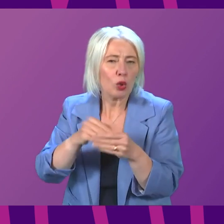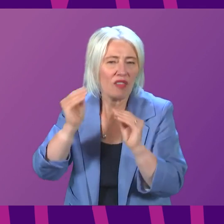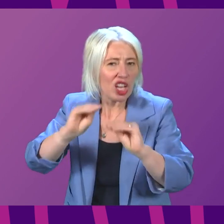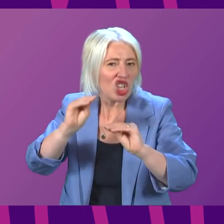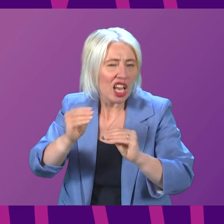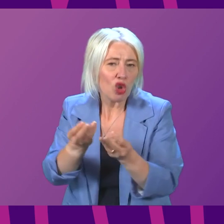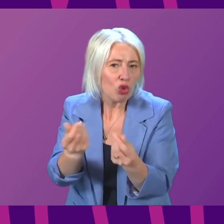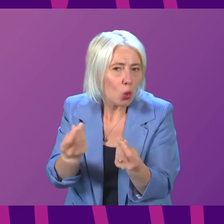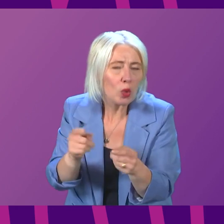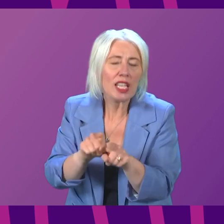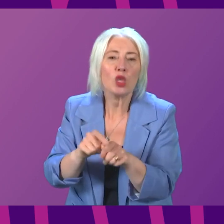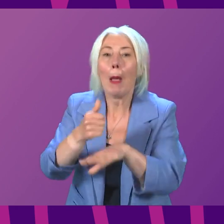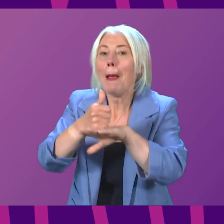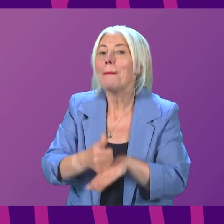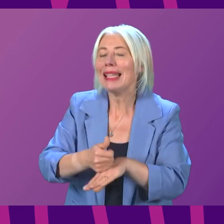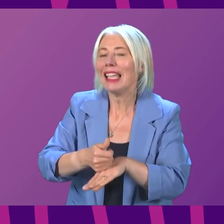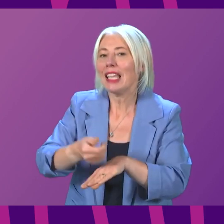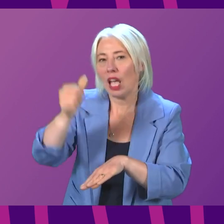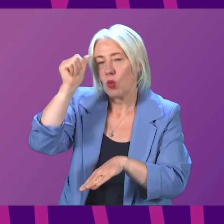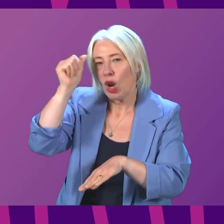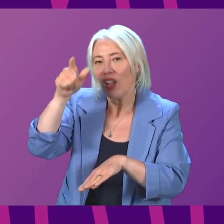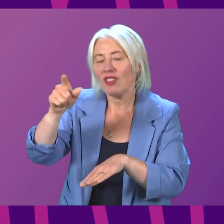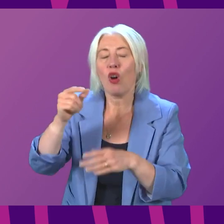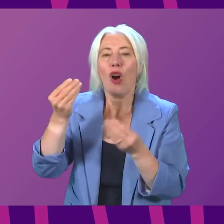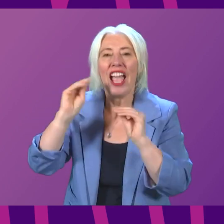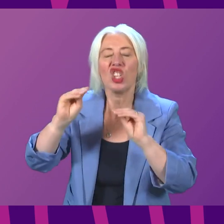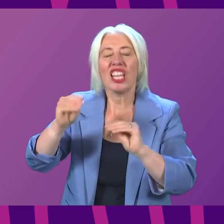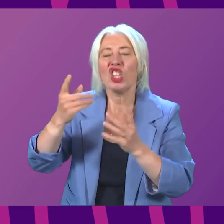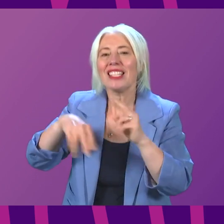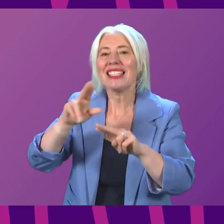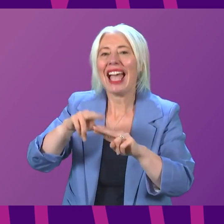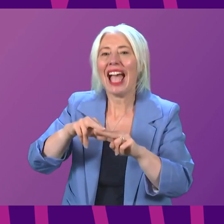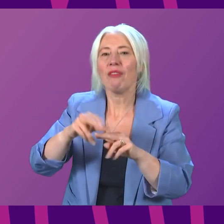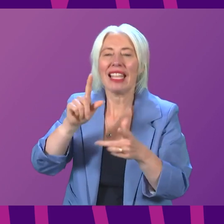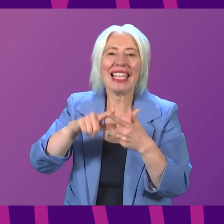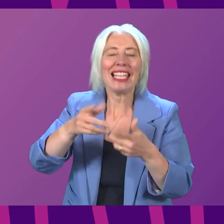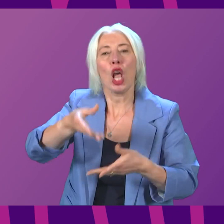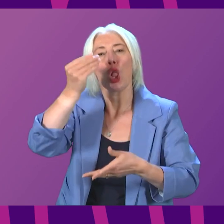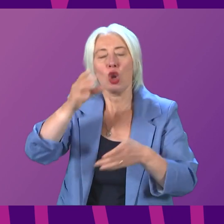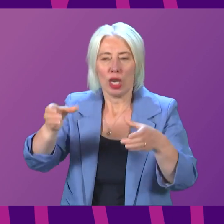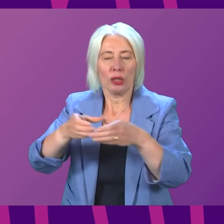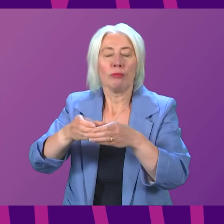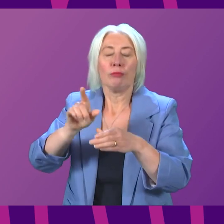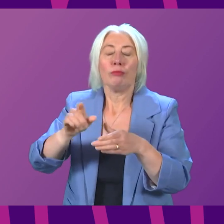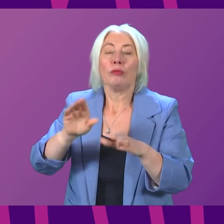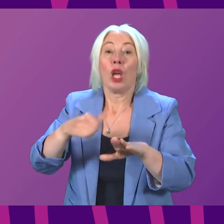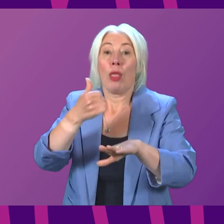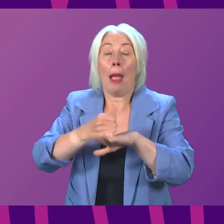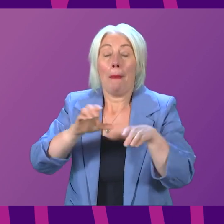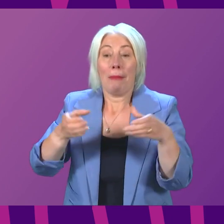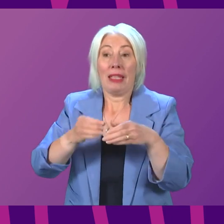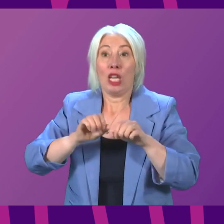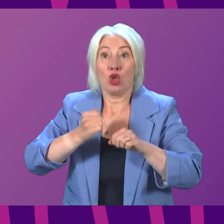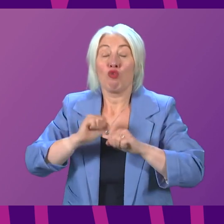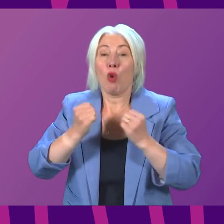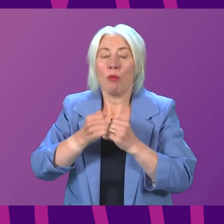and a basic awareness e-learning course for education staff on LGBT inclusive education. The implementation group plan to deliver the remaining